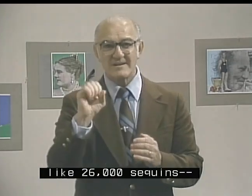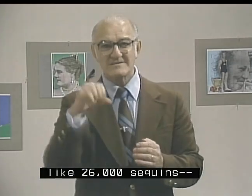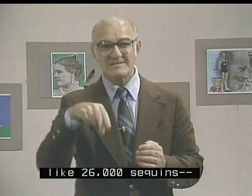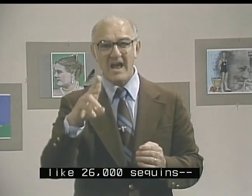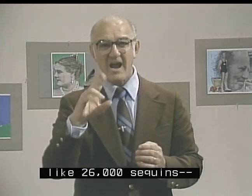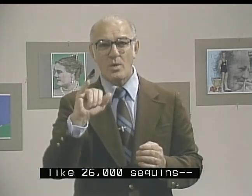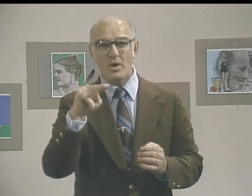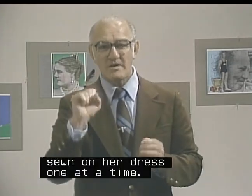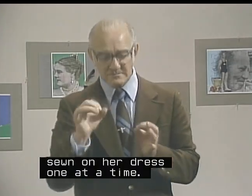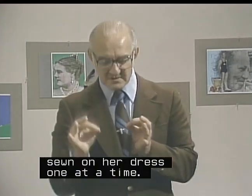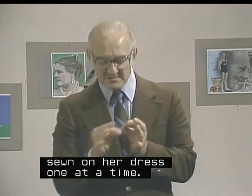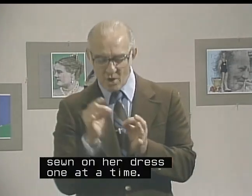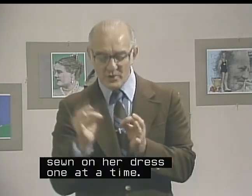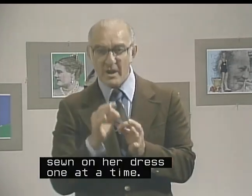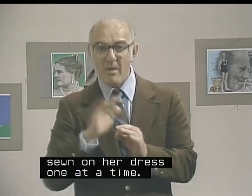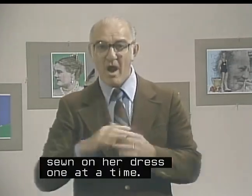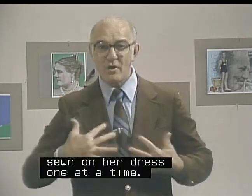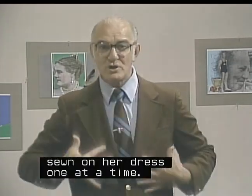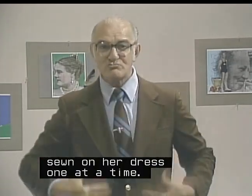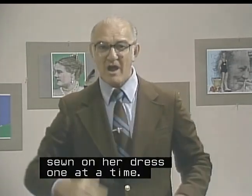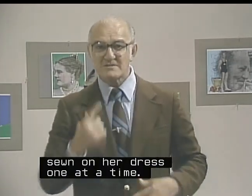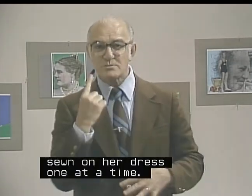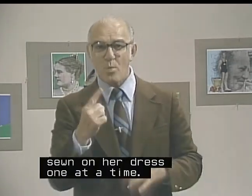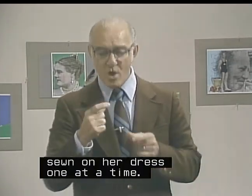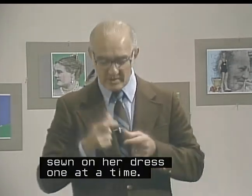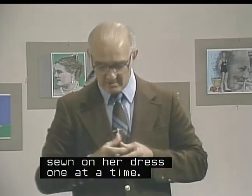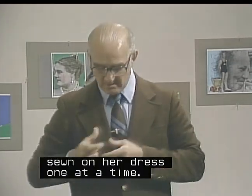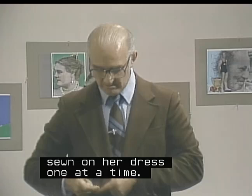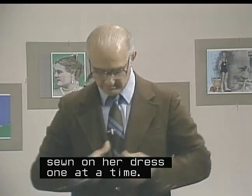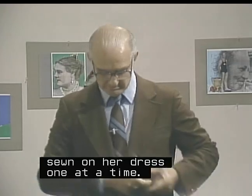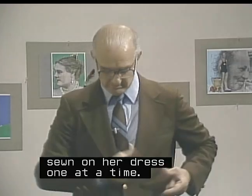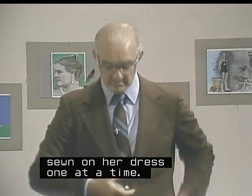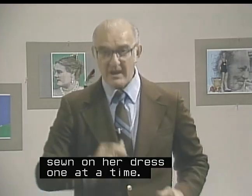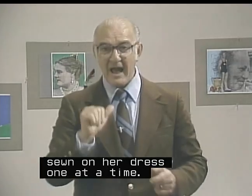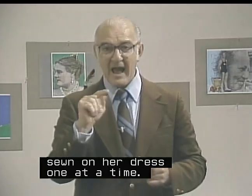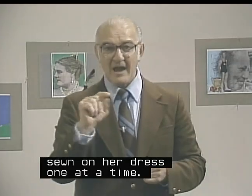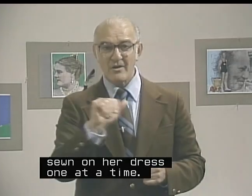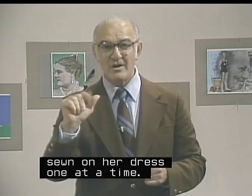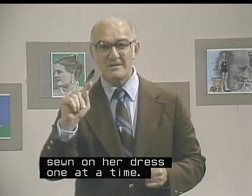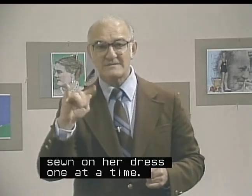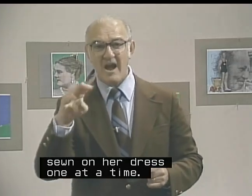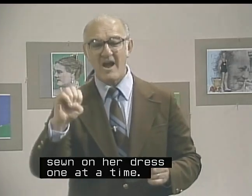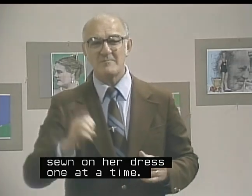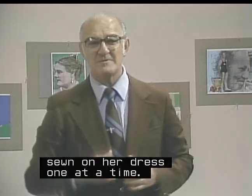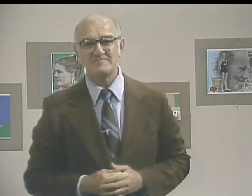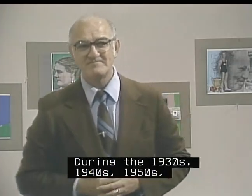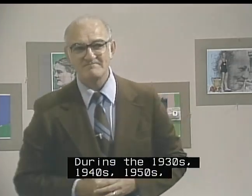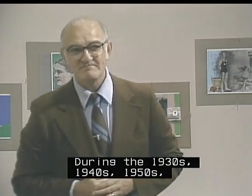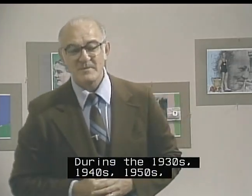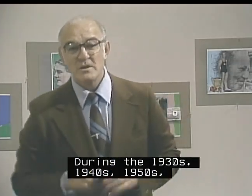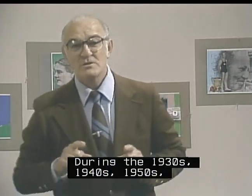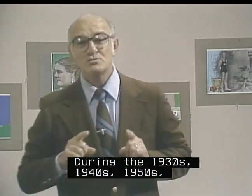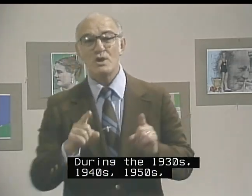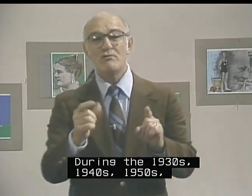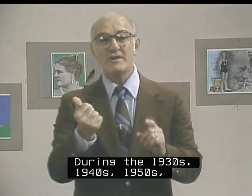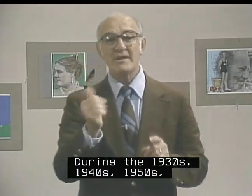sequins sewed them on her dress one at a time. During the